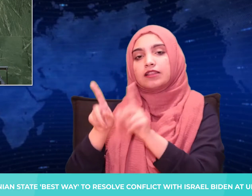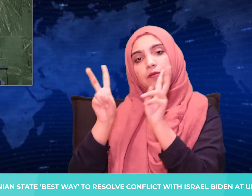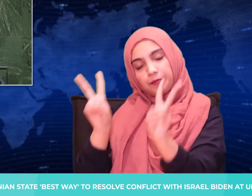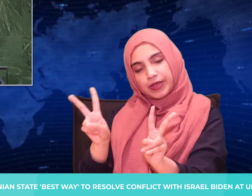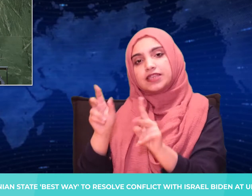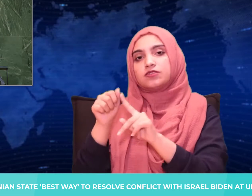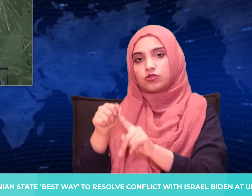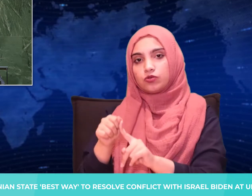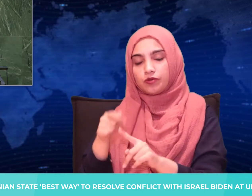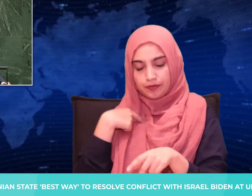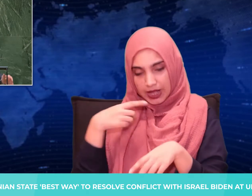he said.